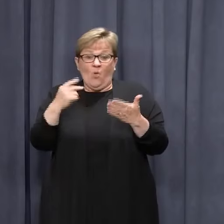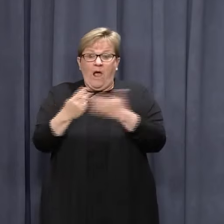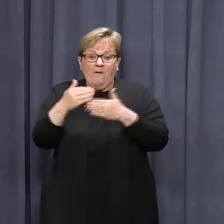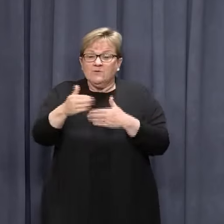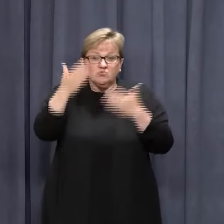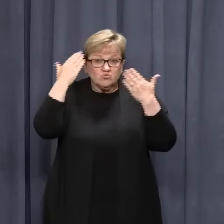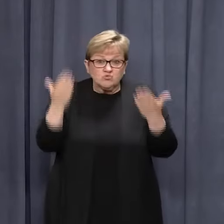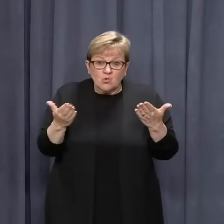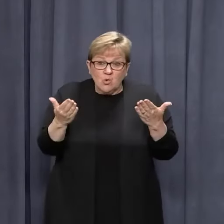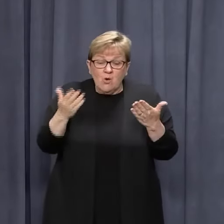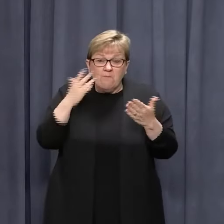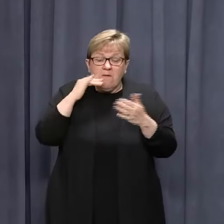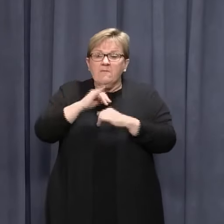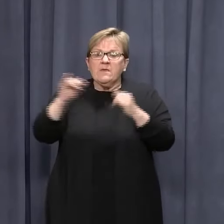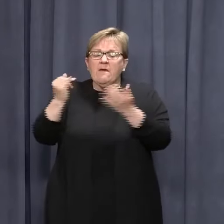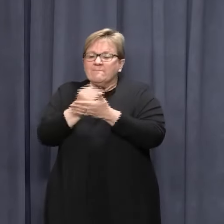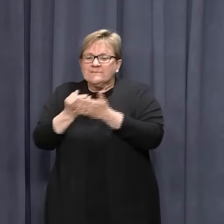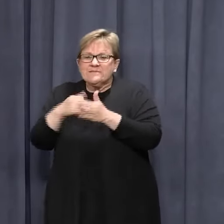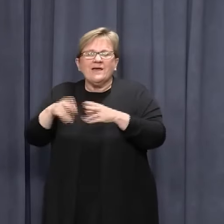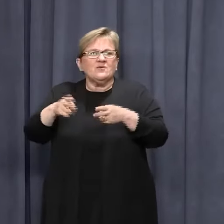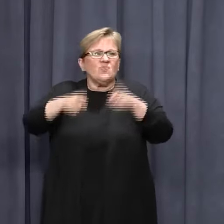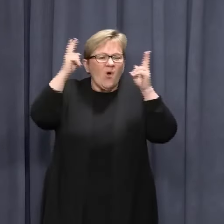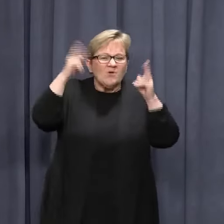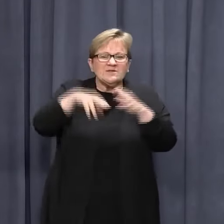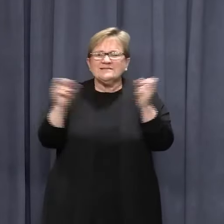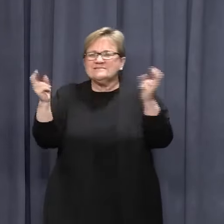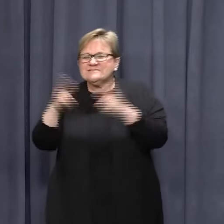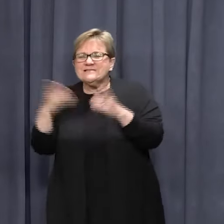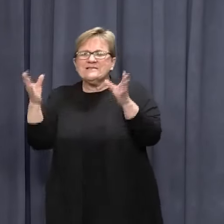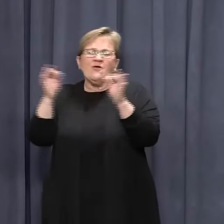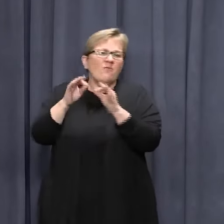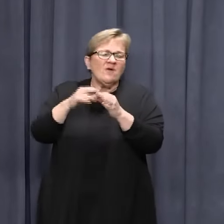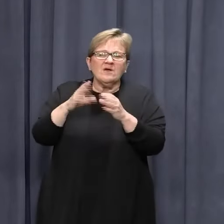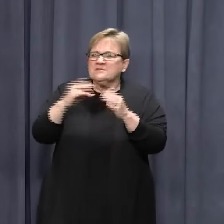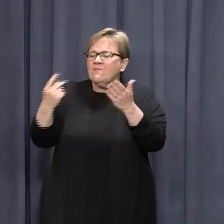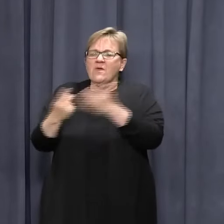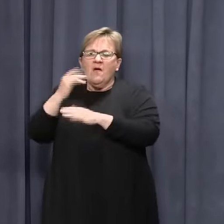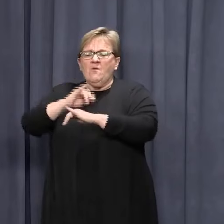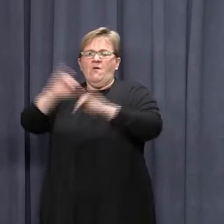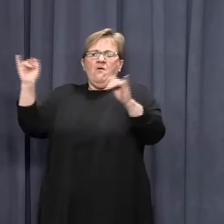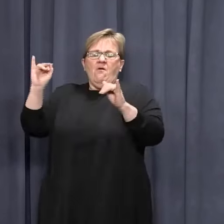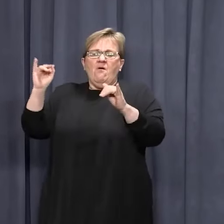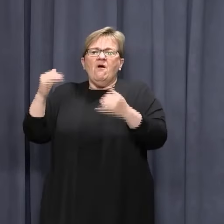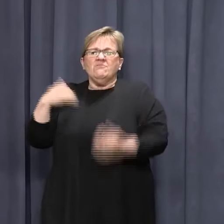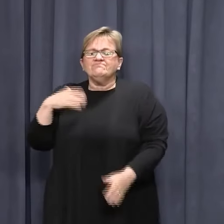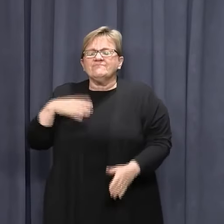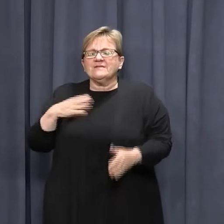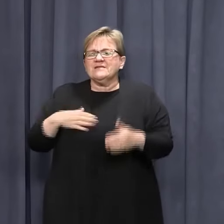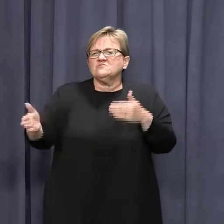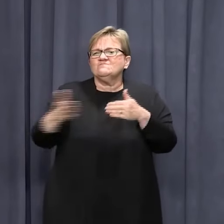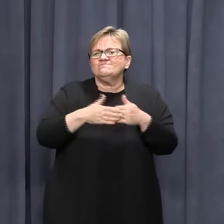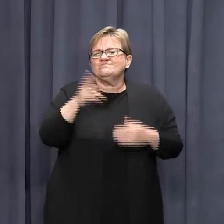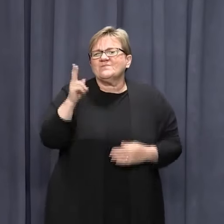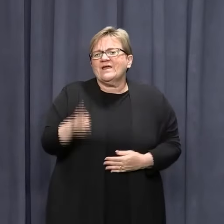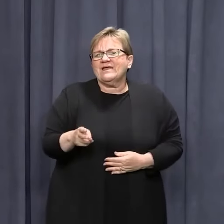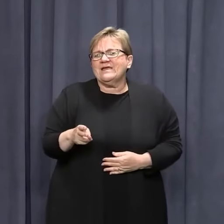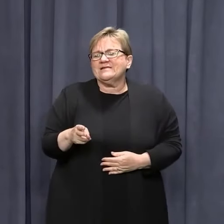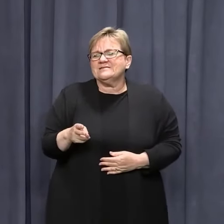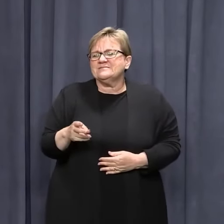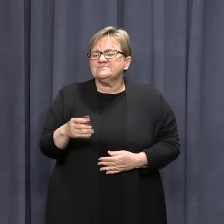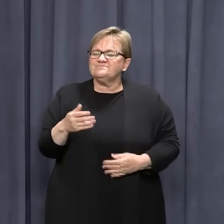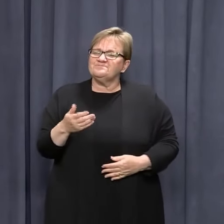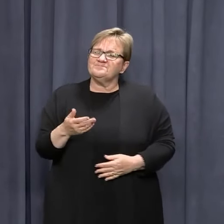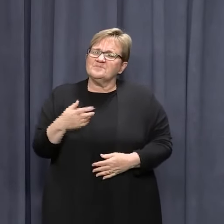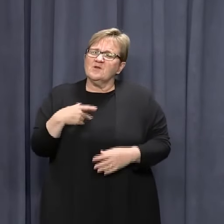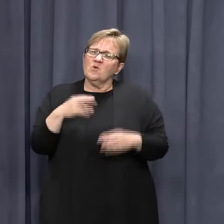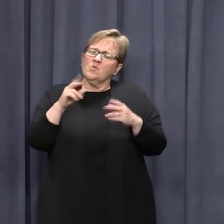happen. You don't know when there might be a mistake in a hotel in Sydney or Brisbane or the like that requires us to do that. So we